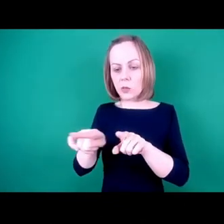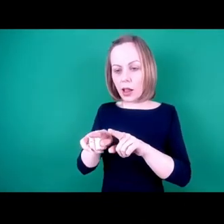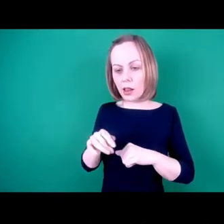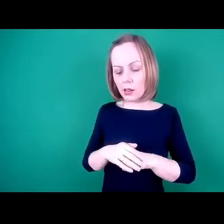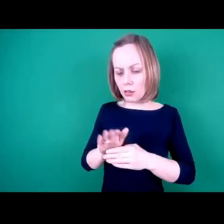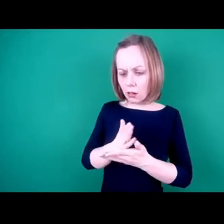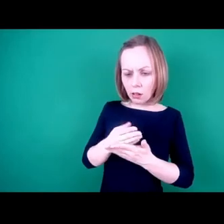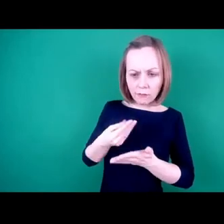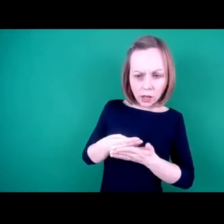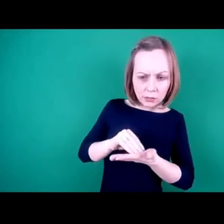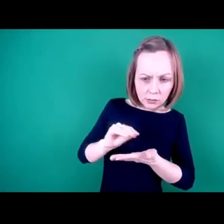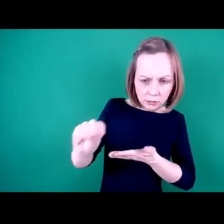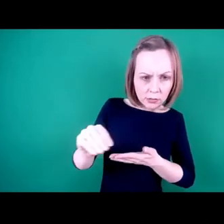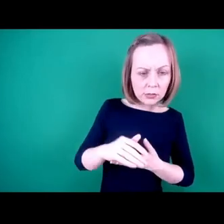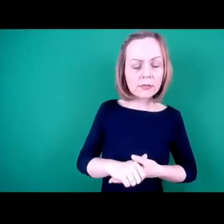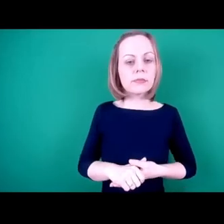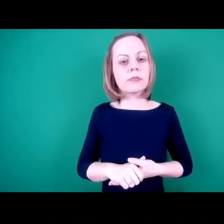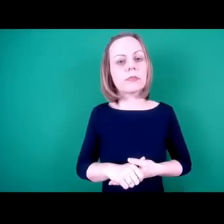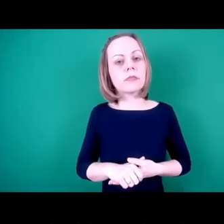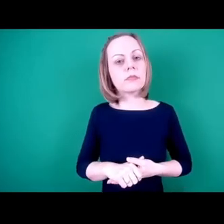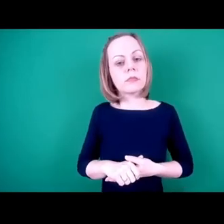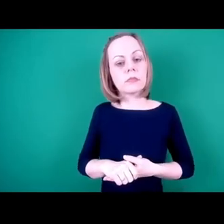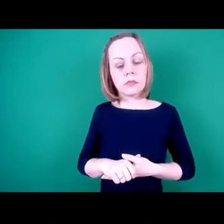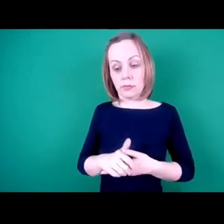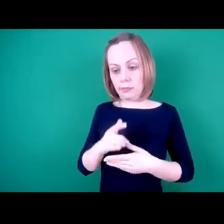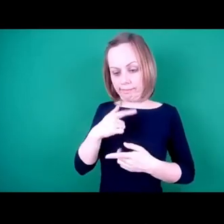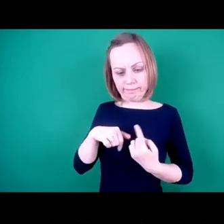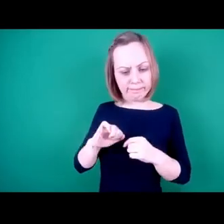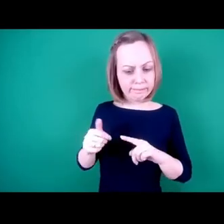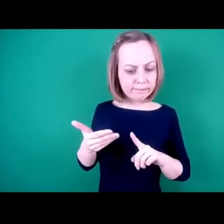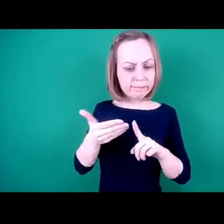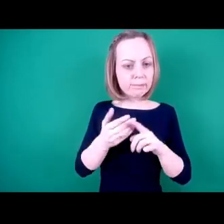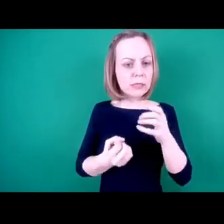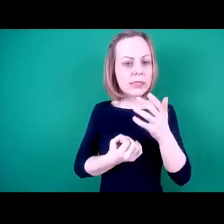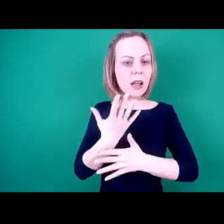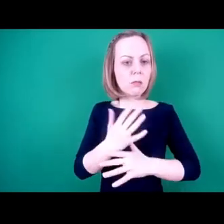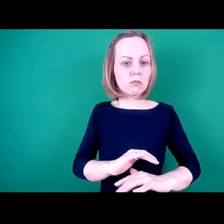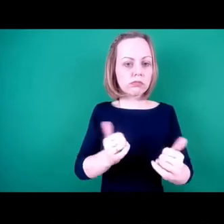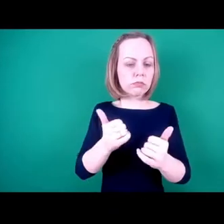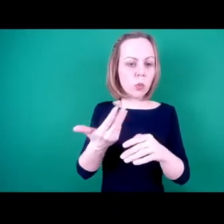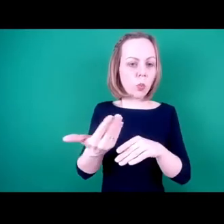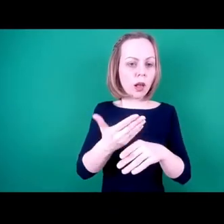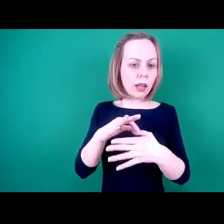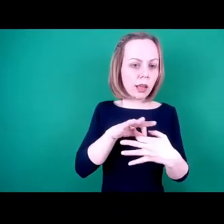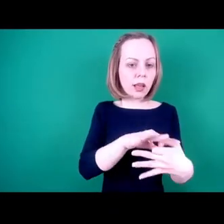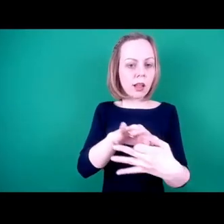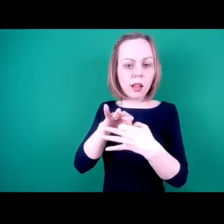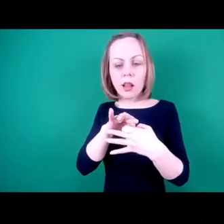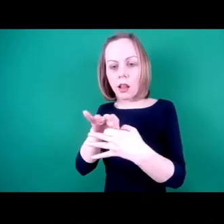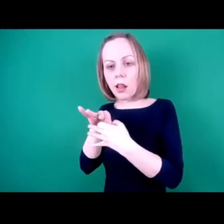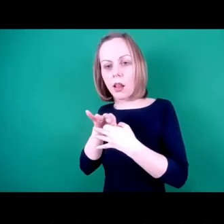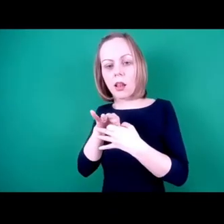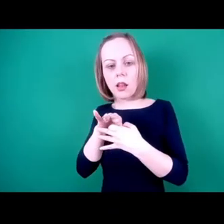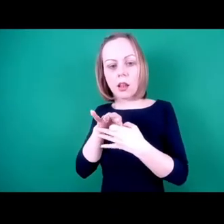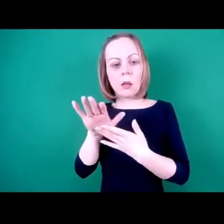And we are looking at developing strategic partnerships so that we can develop our understanding and